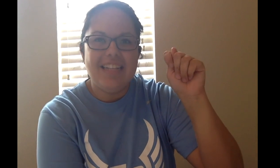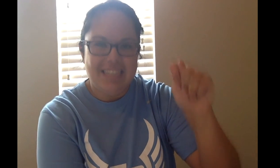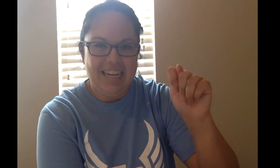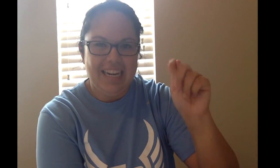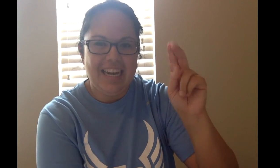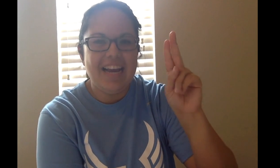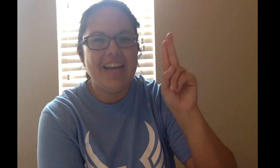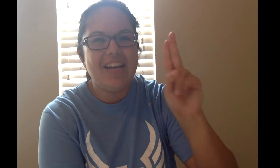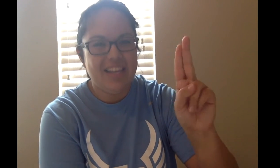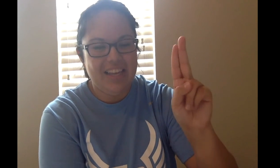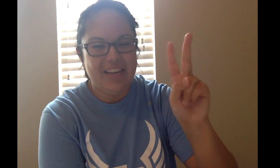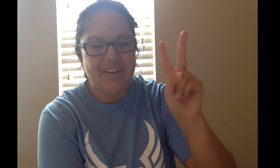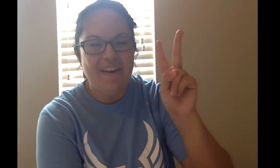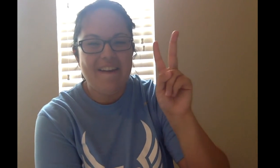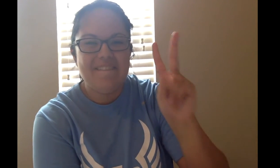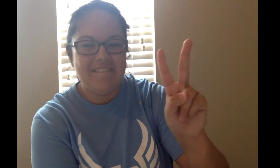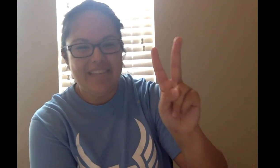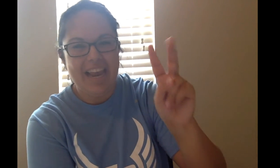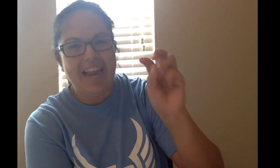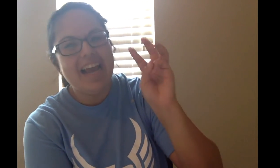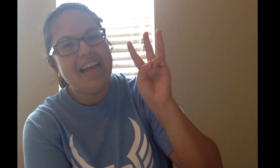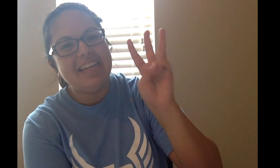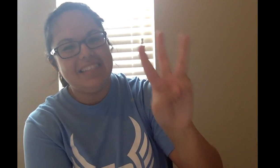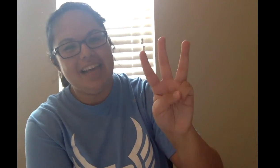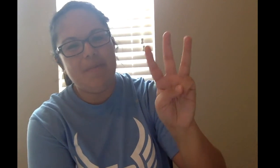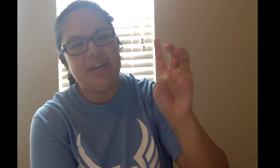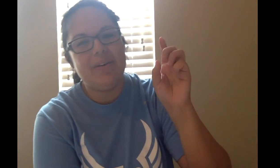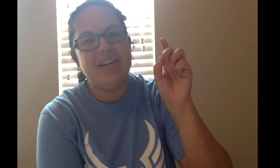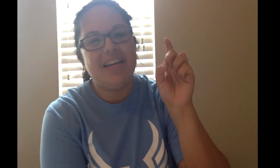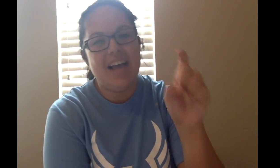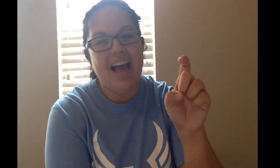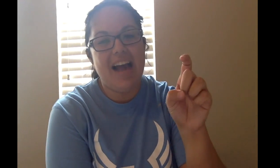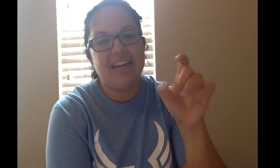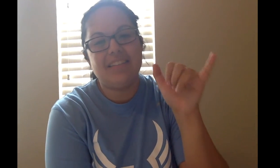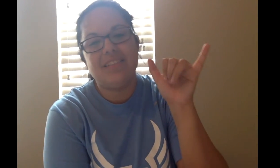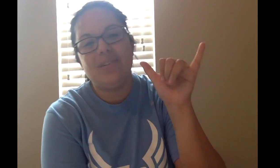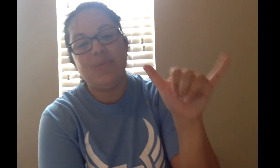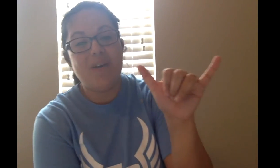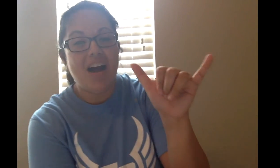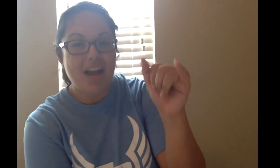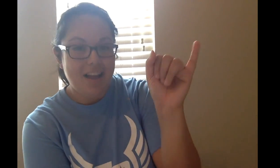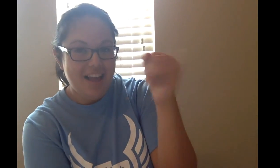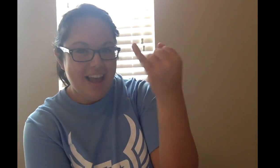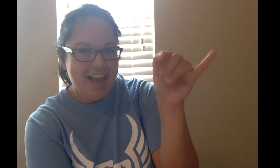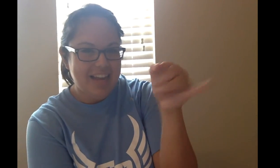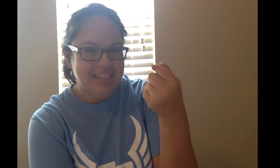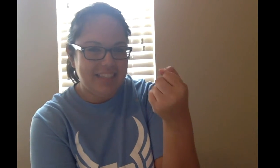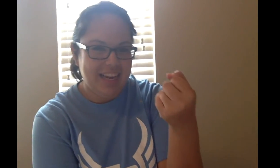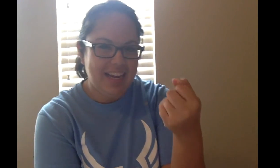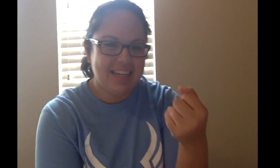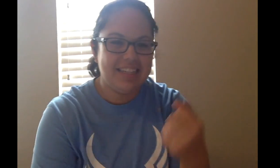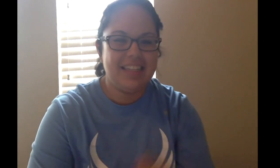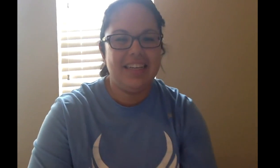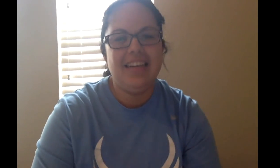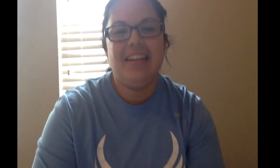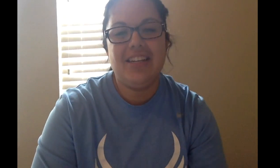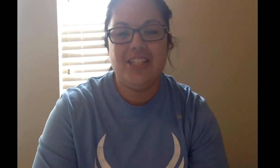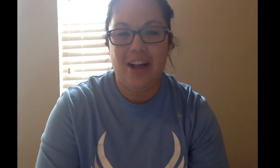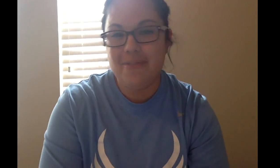T, U, V, W, X, Y, and Z. Good job,